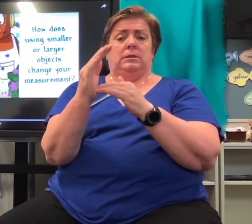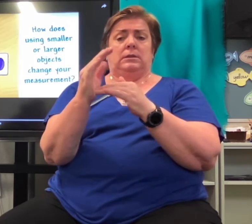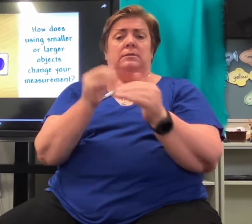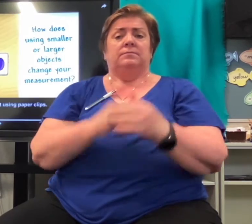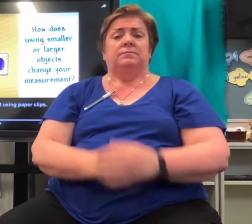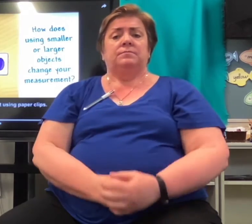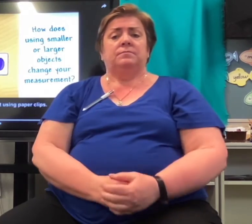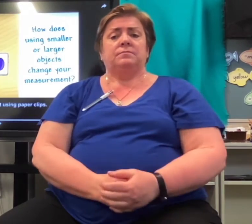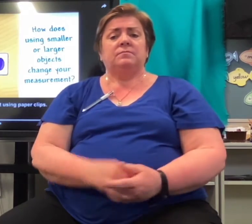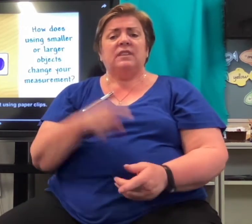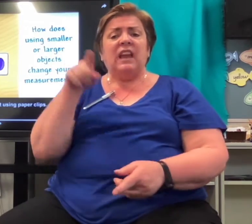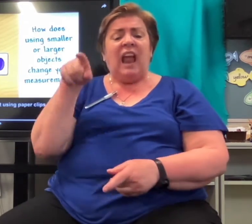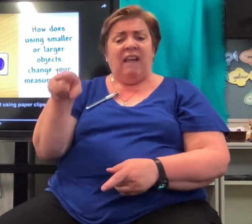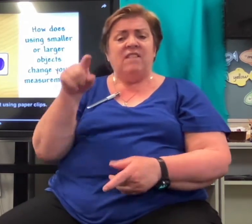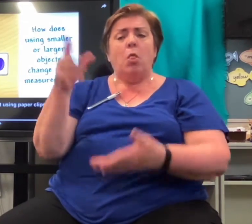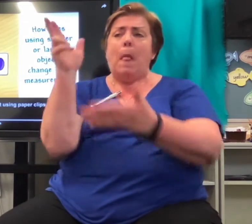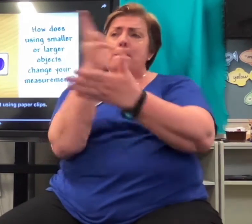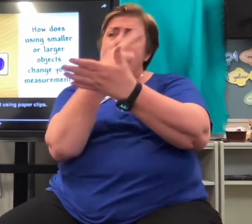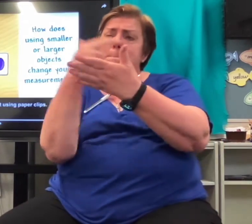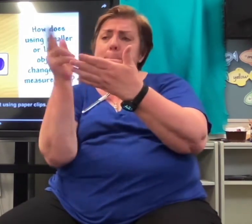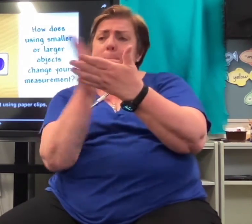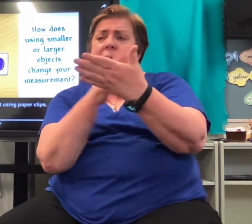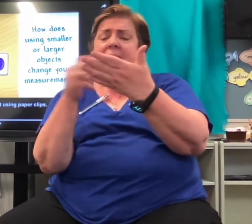Let's measure this paint kit using paperclips.